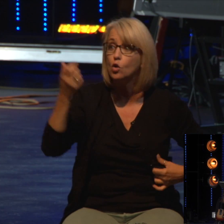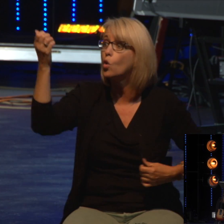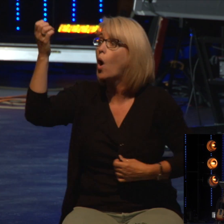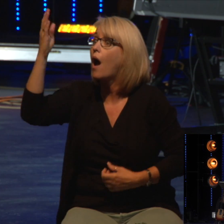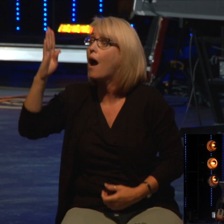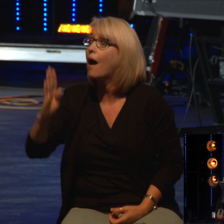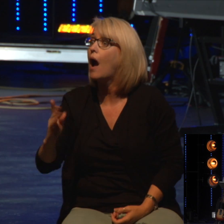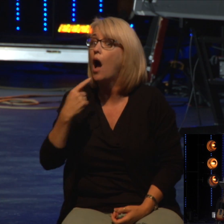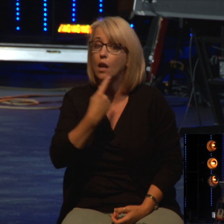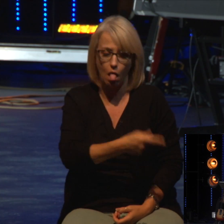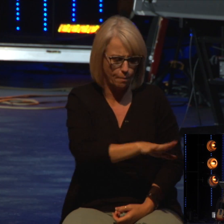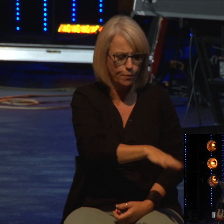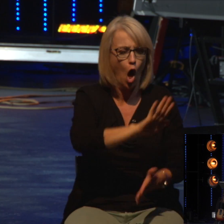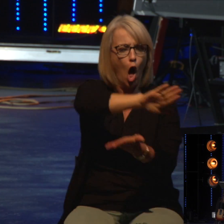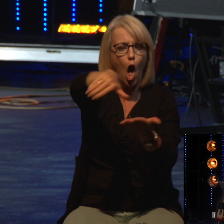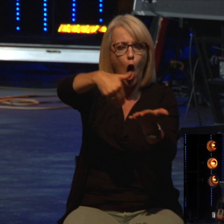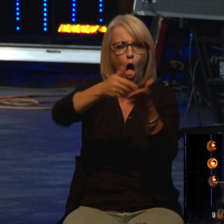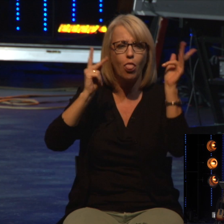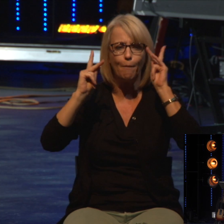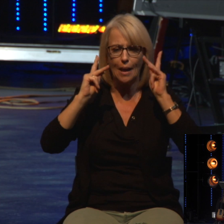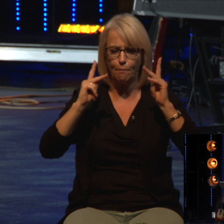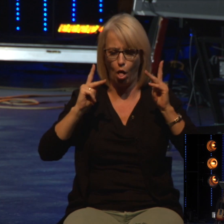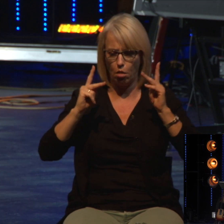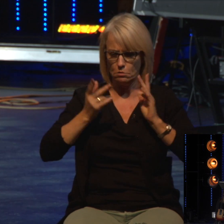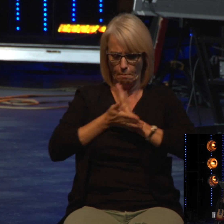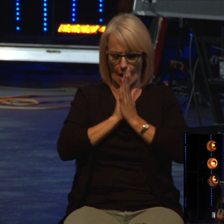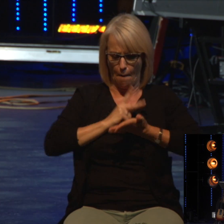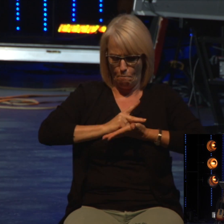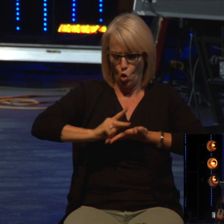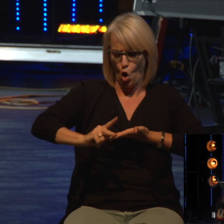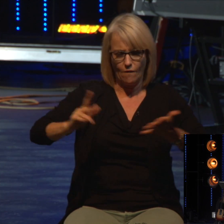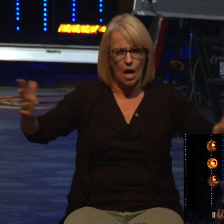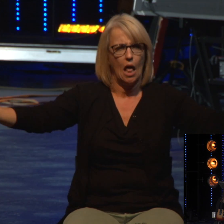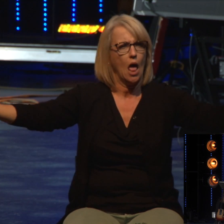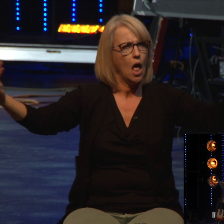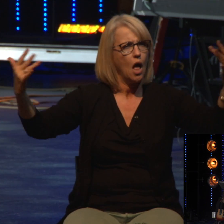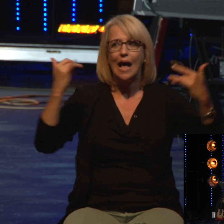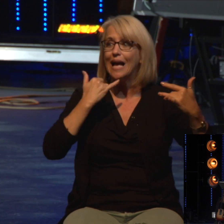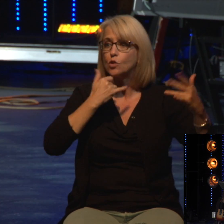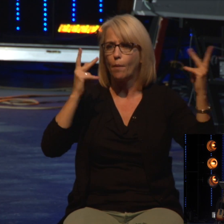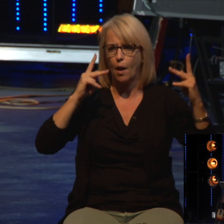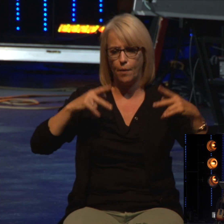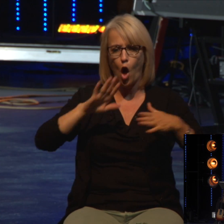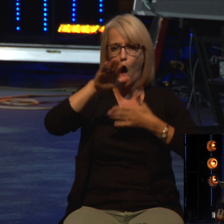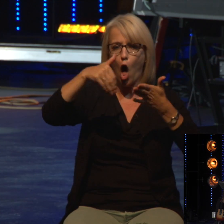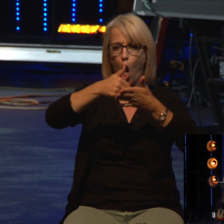you have all of the people purify themselves. And we will have everyone march in front of you